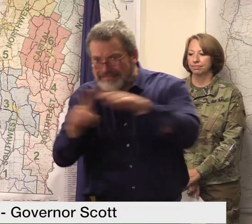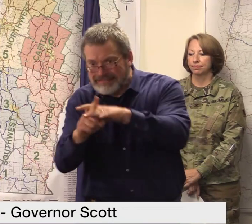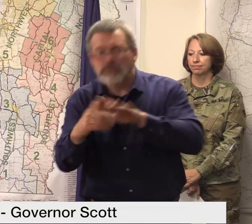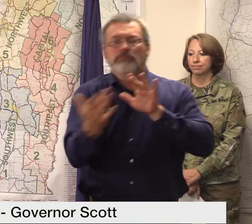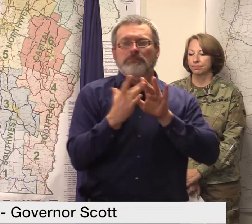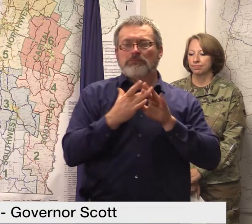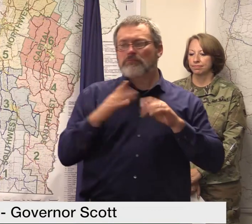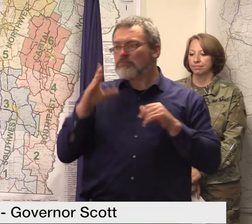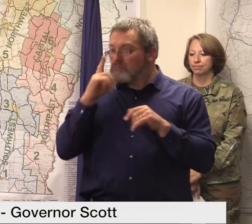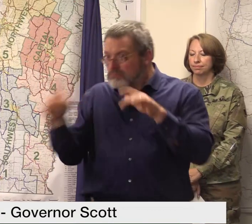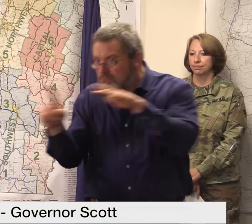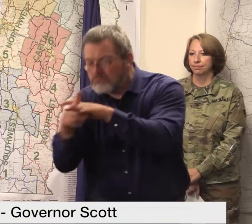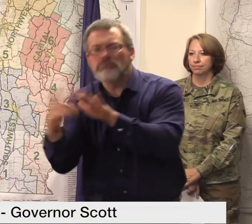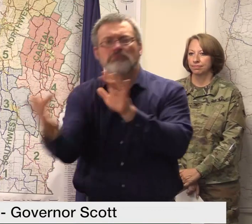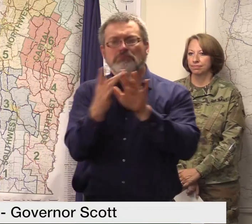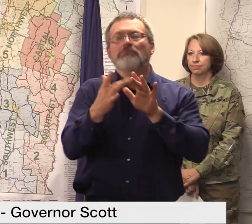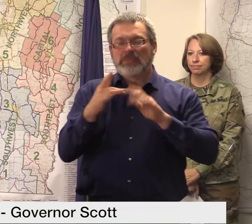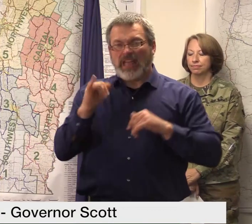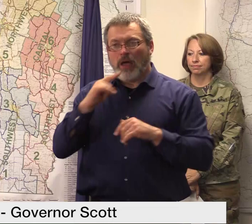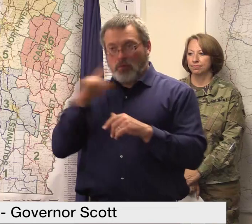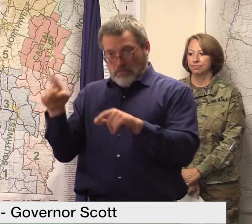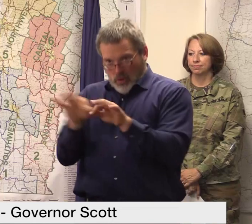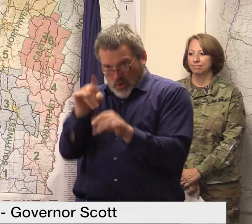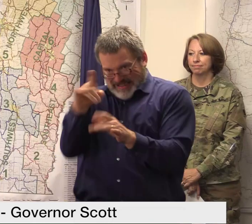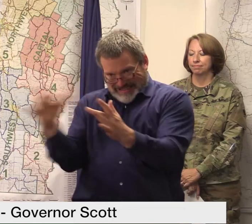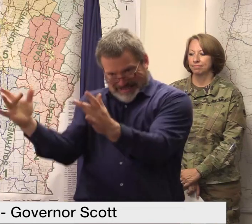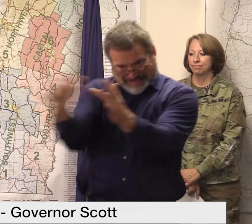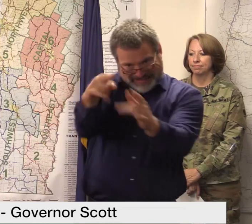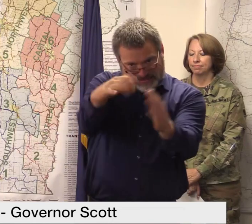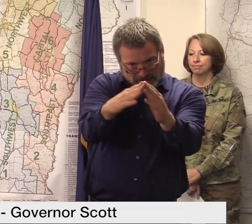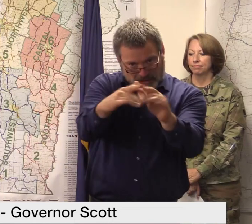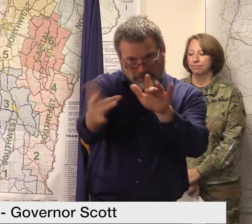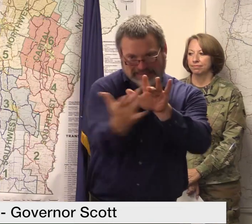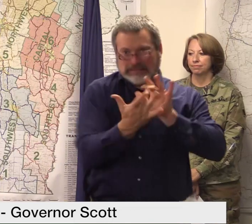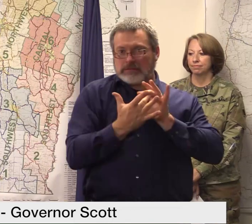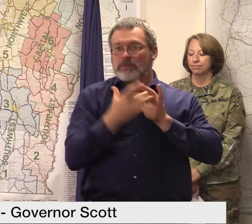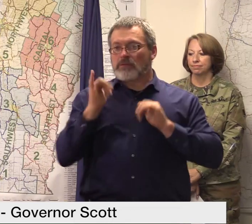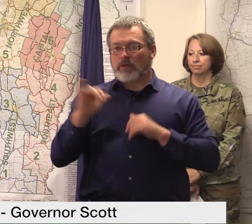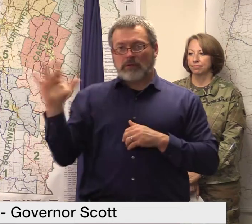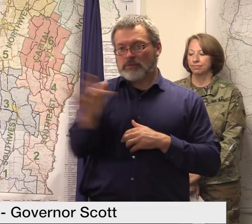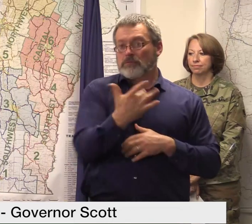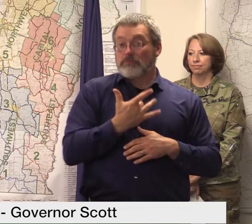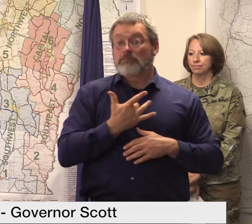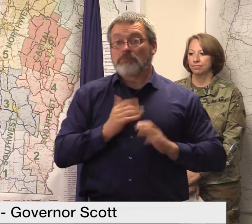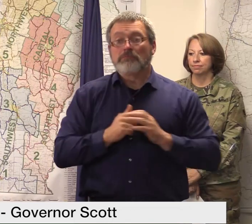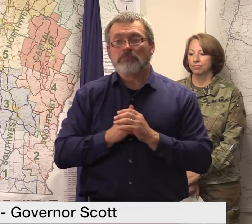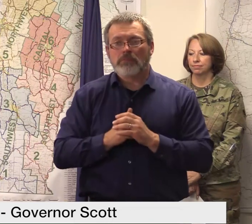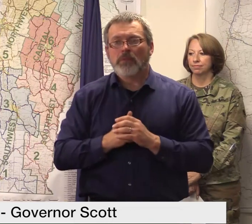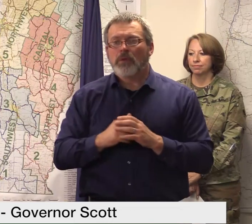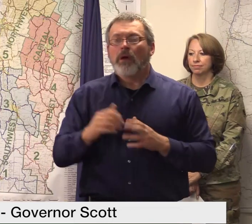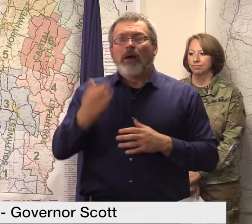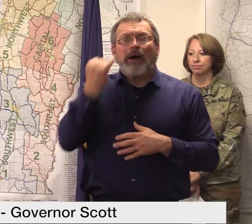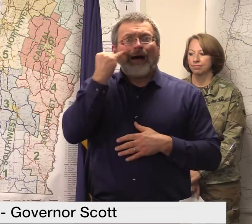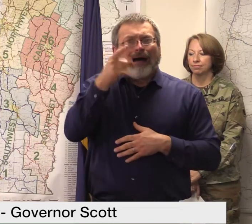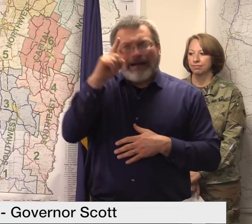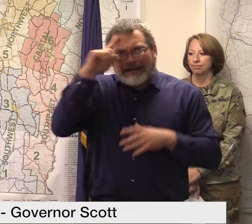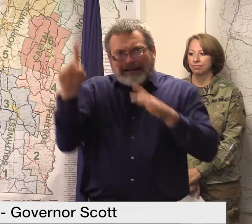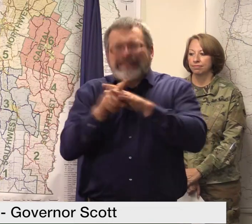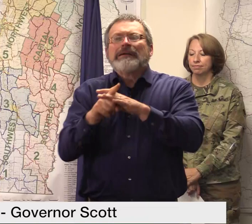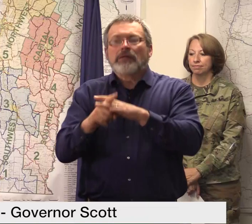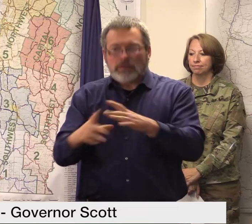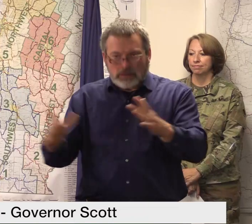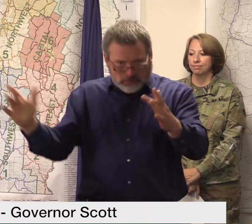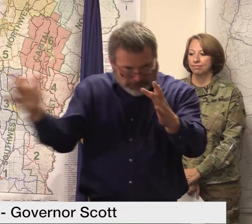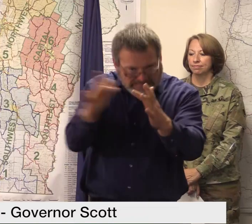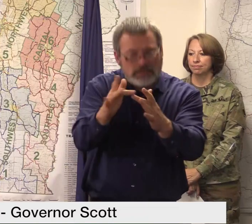if your community is in need we want to hear from you lastly I want to reemphasize what the